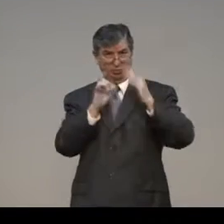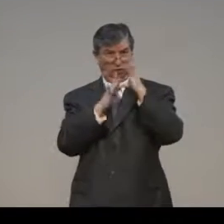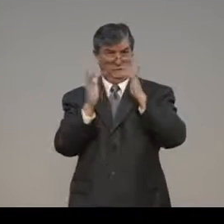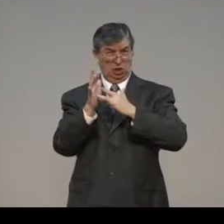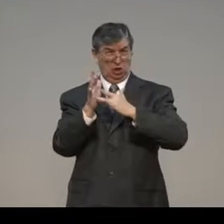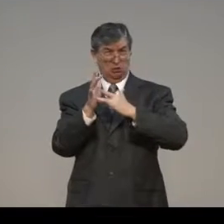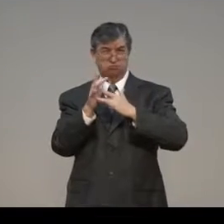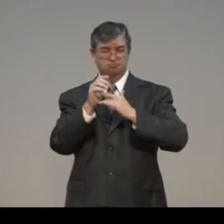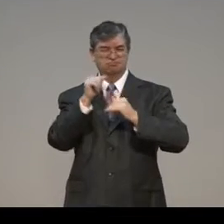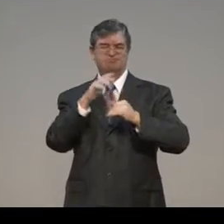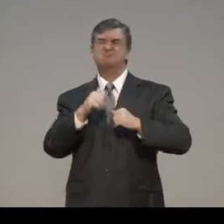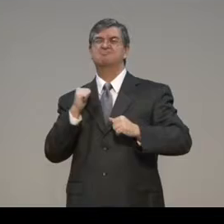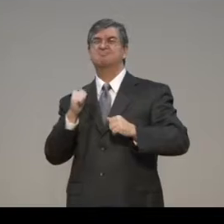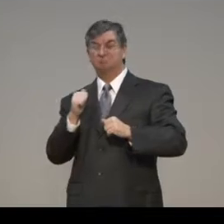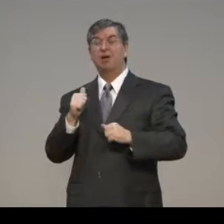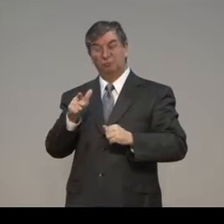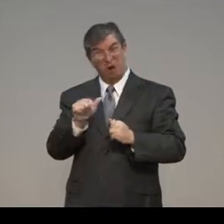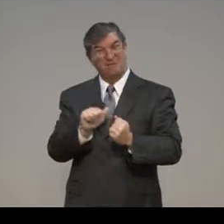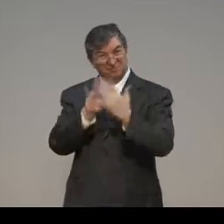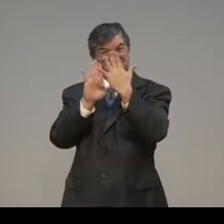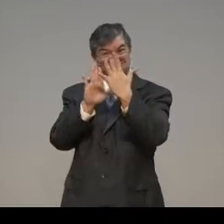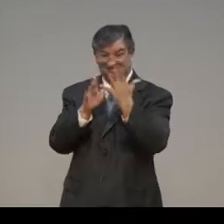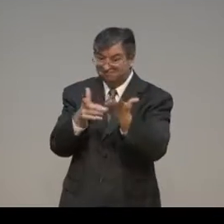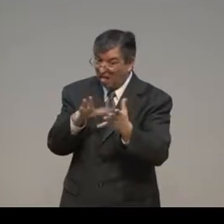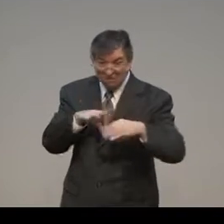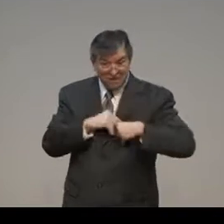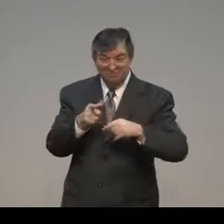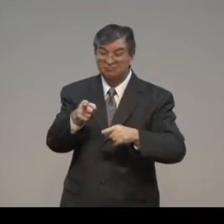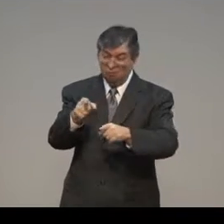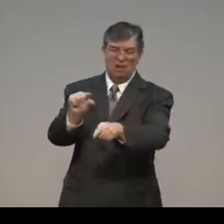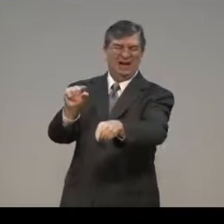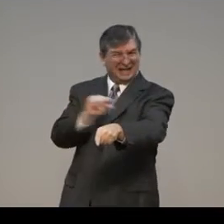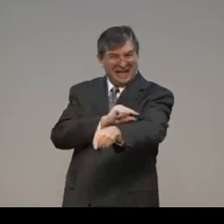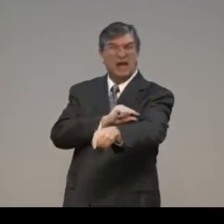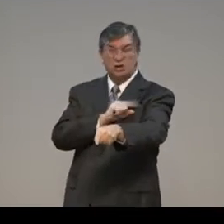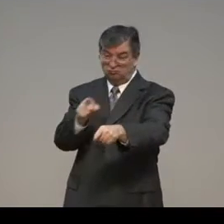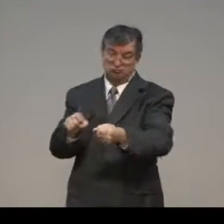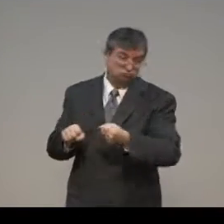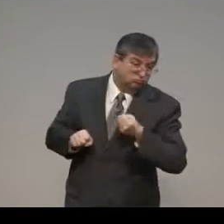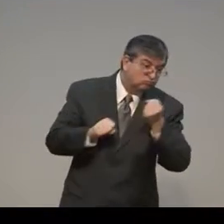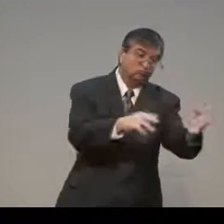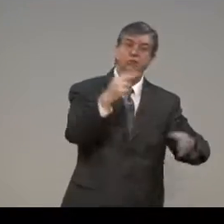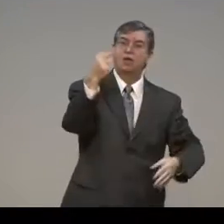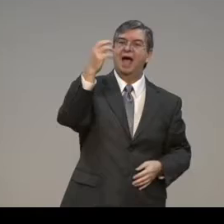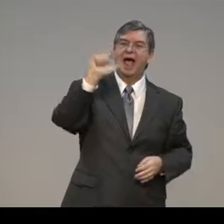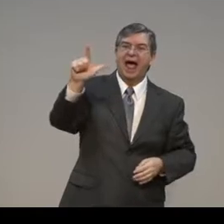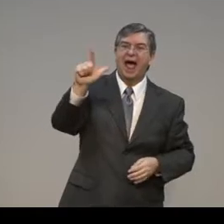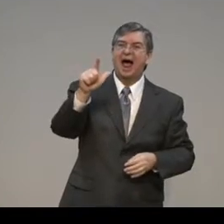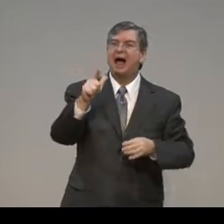So, if you don't accept Jesus Christ, you will raise your judgment and you'll be found guilty of